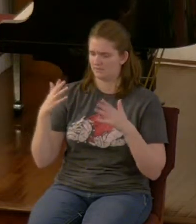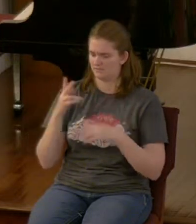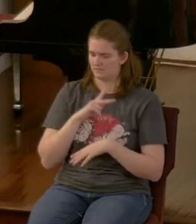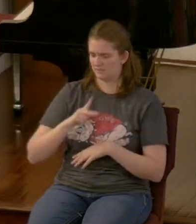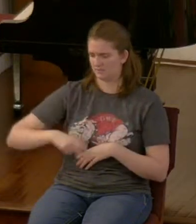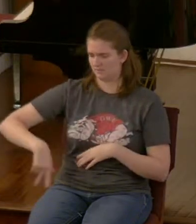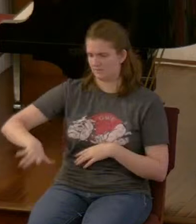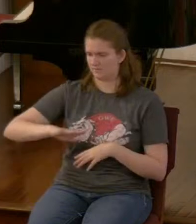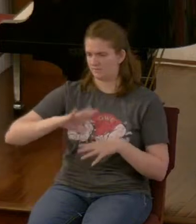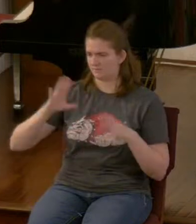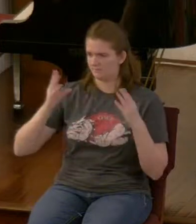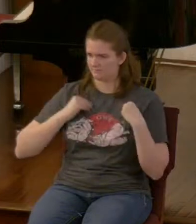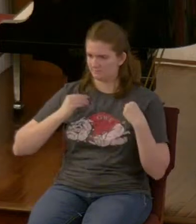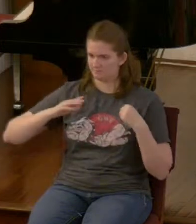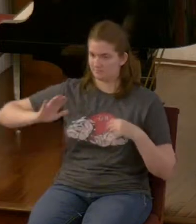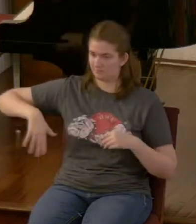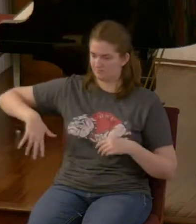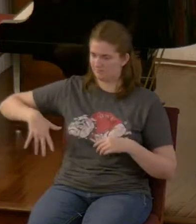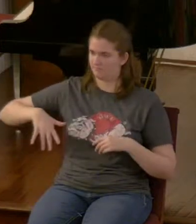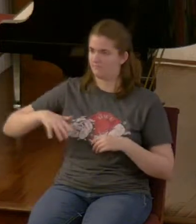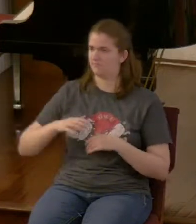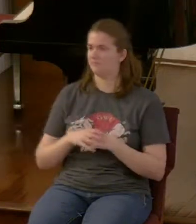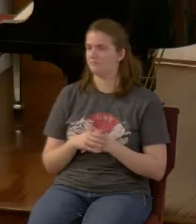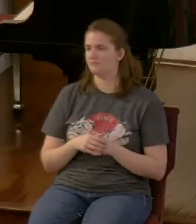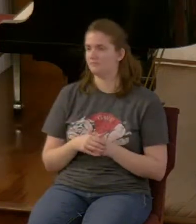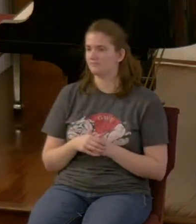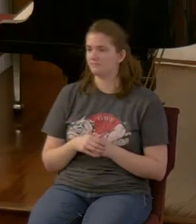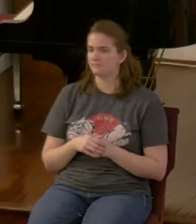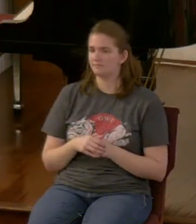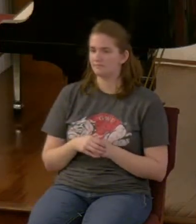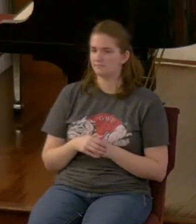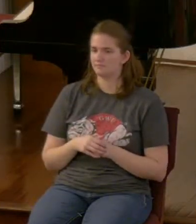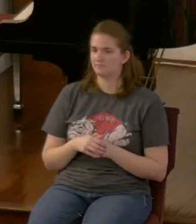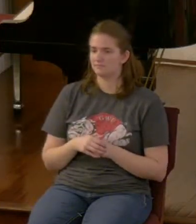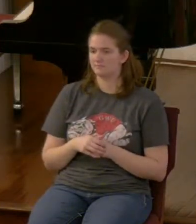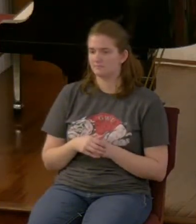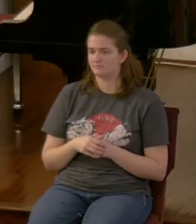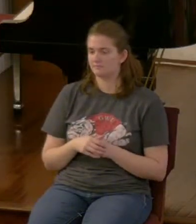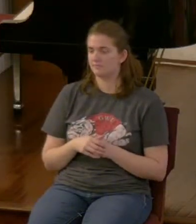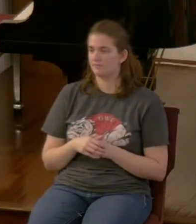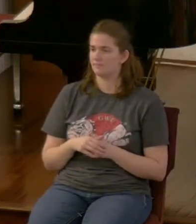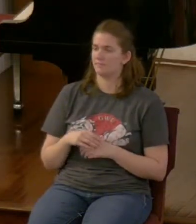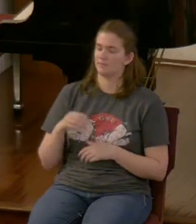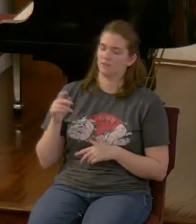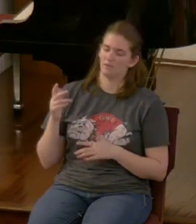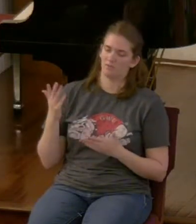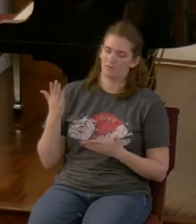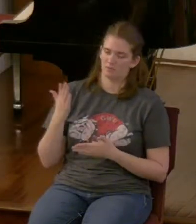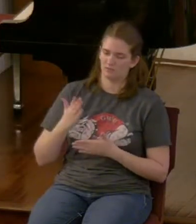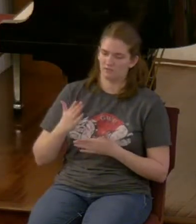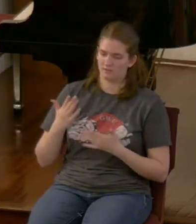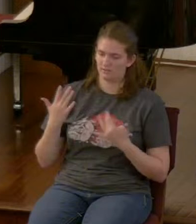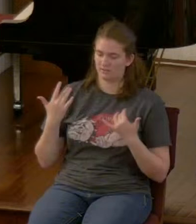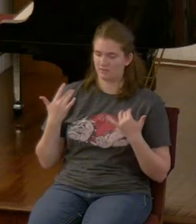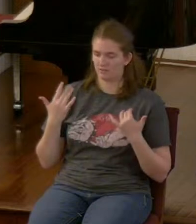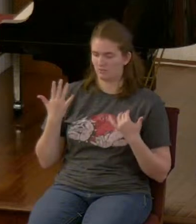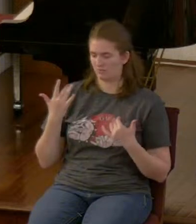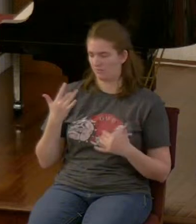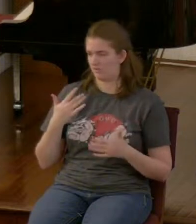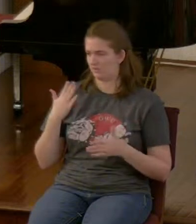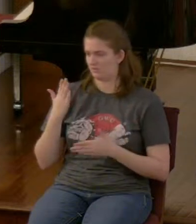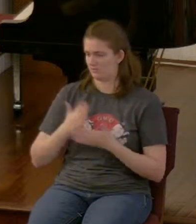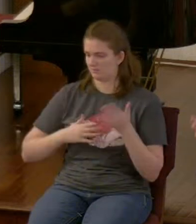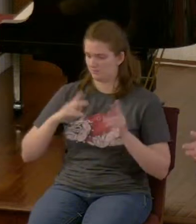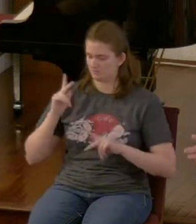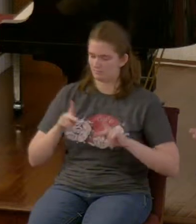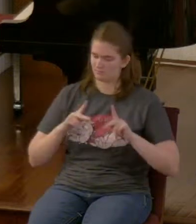this is what prompts many to look at either a spiritualized interpretation fulfilled in history or some kind